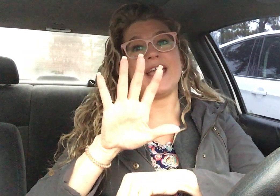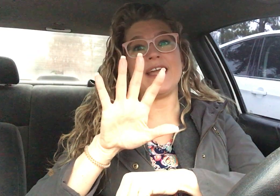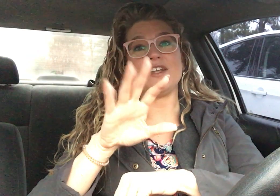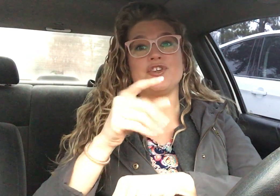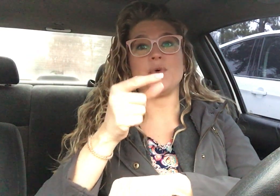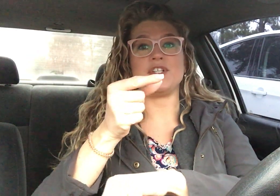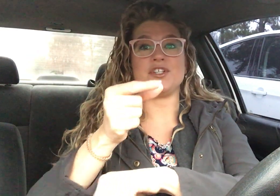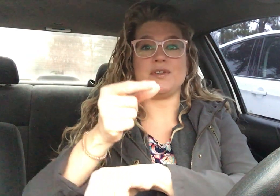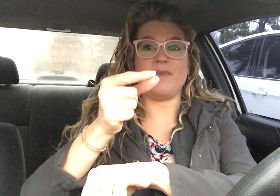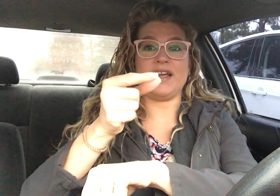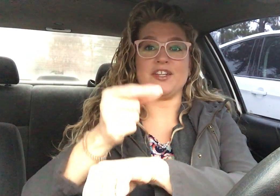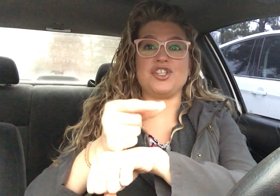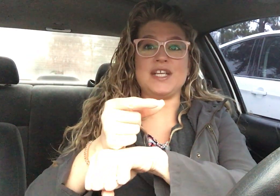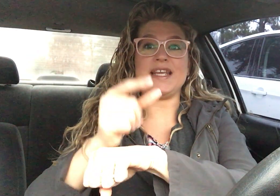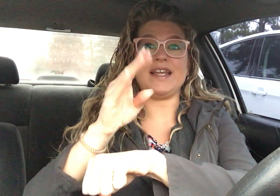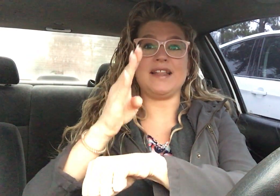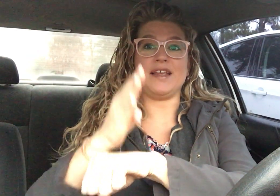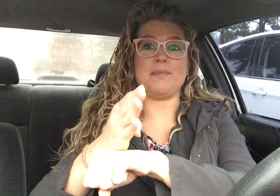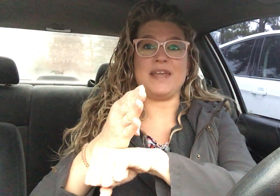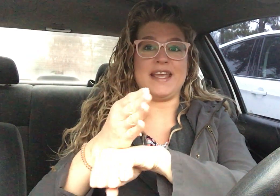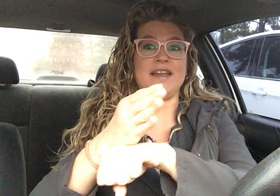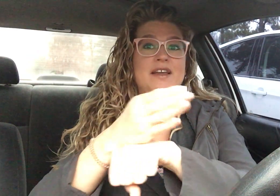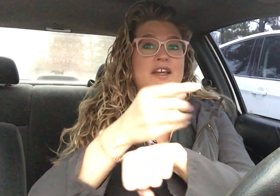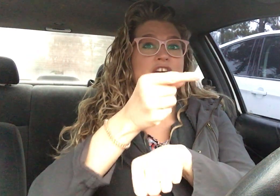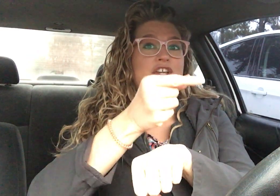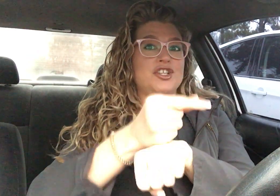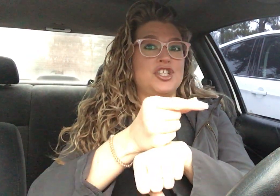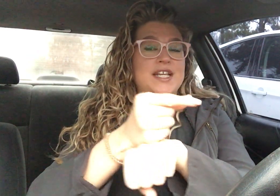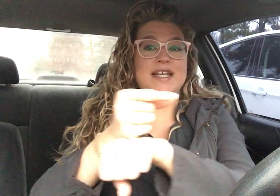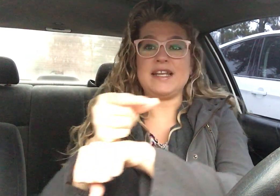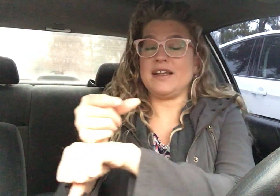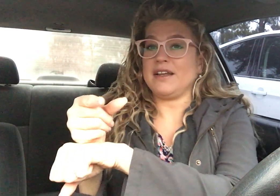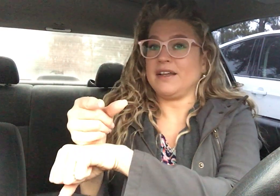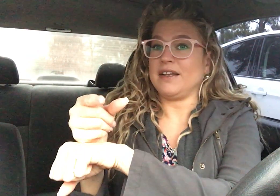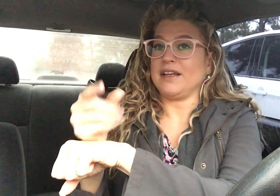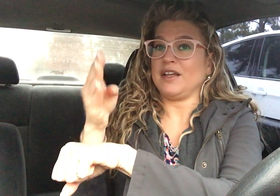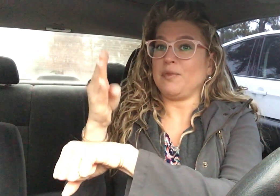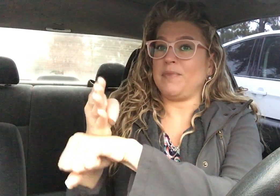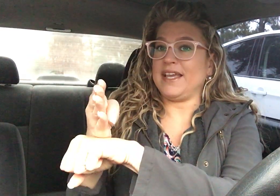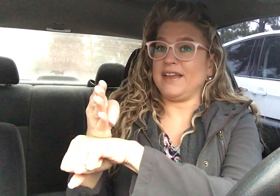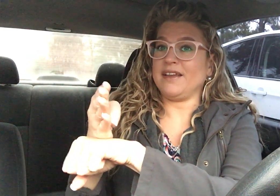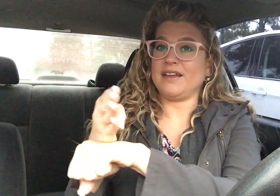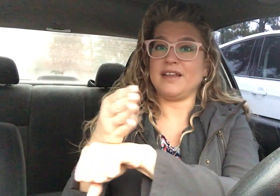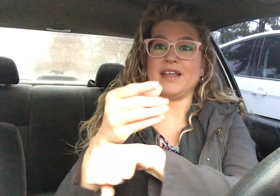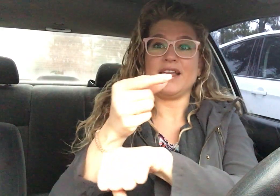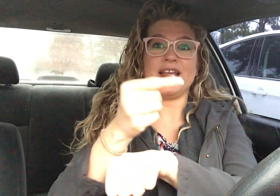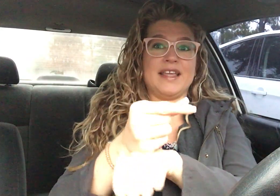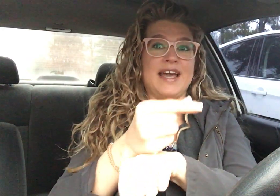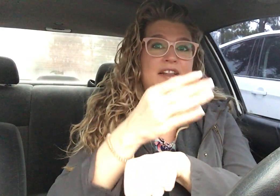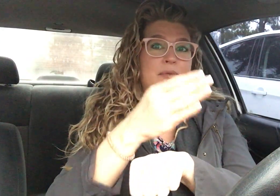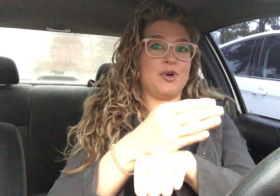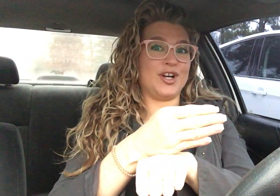hand you're going to make a G and then a B G B Gatlinburg